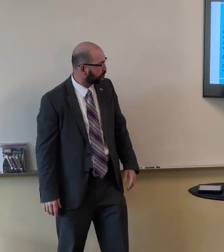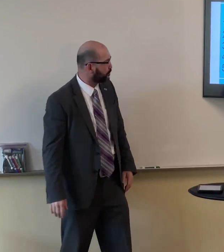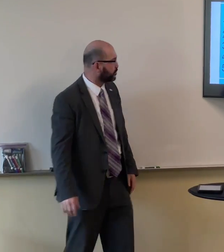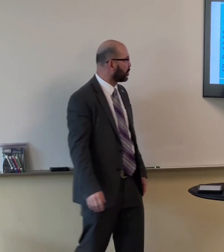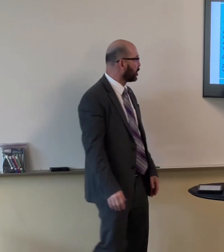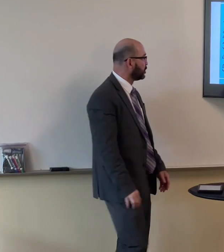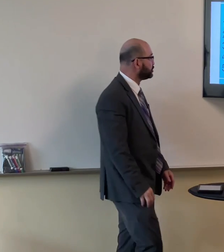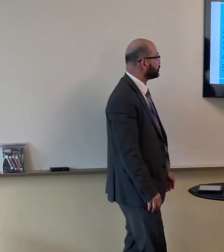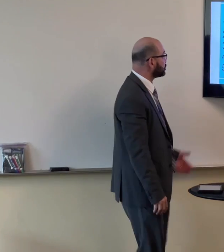for you.